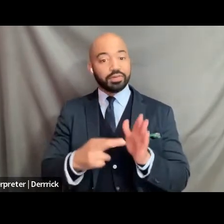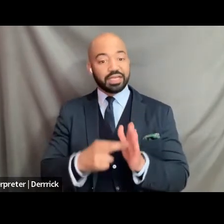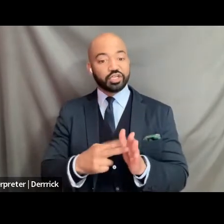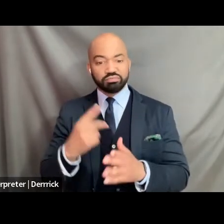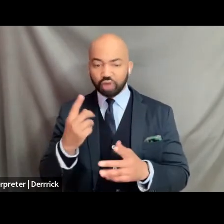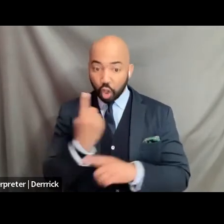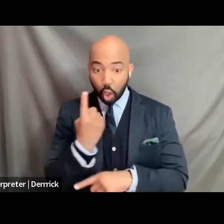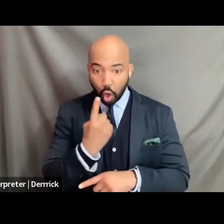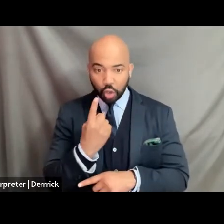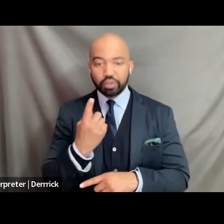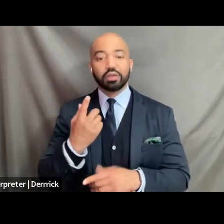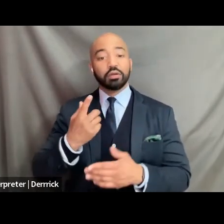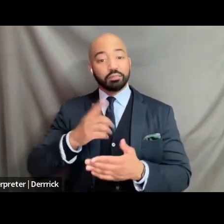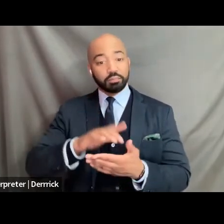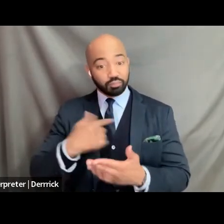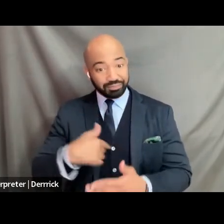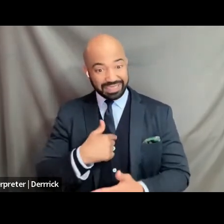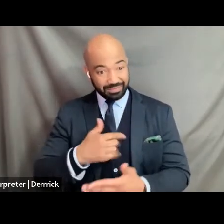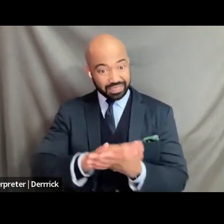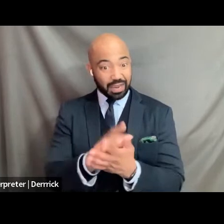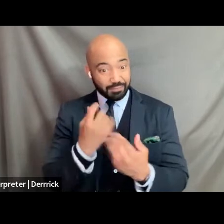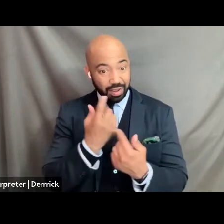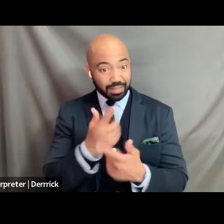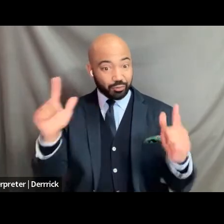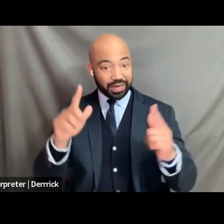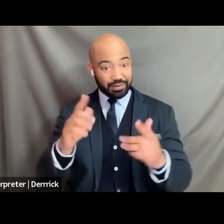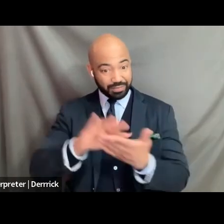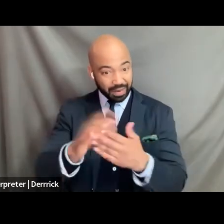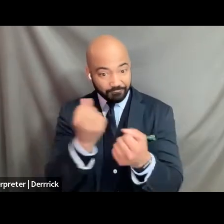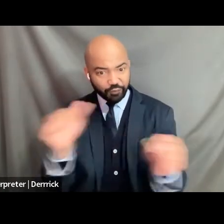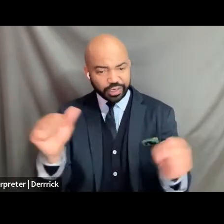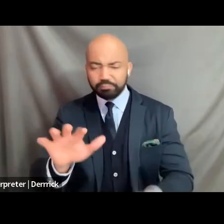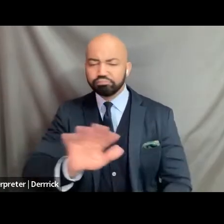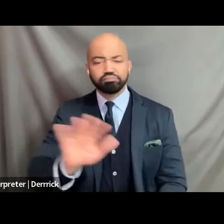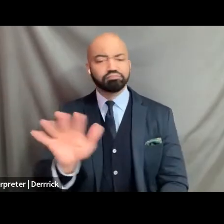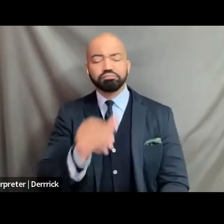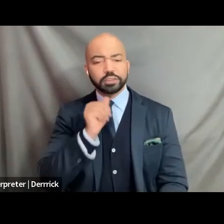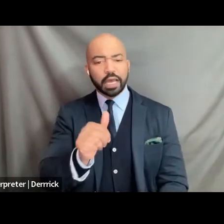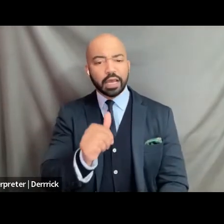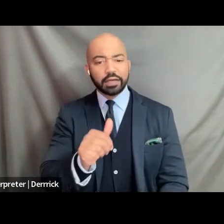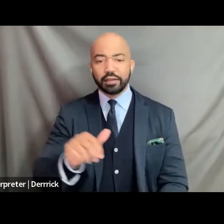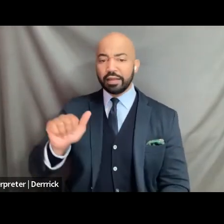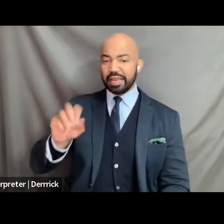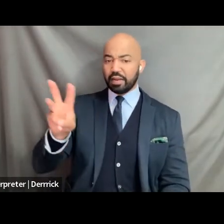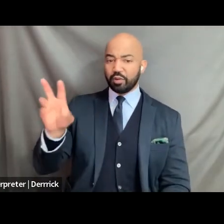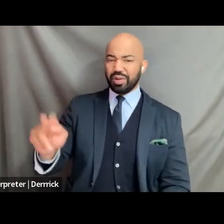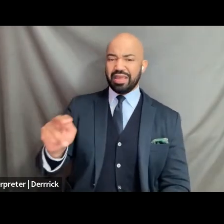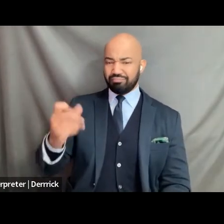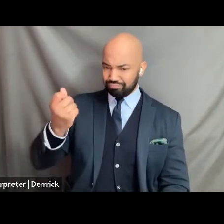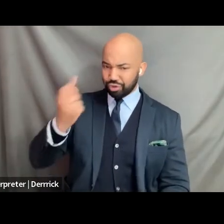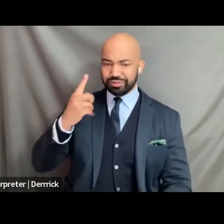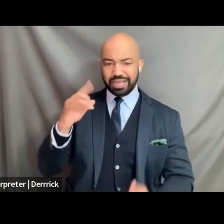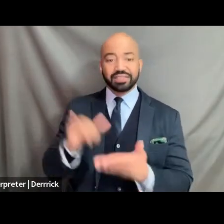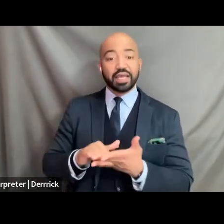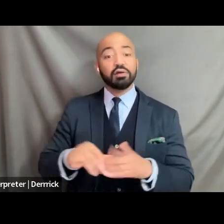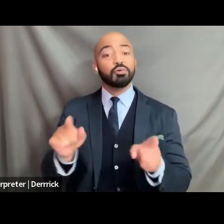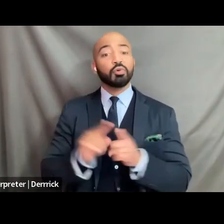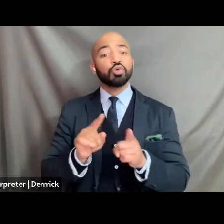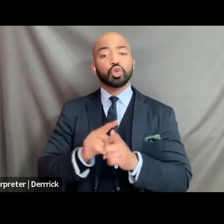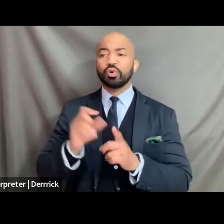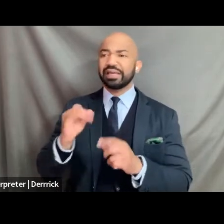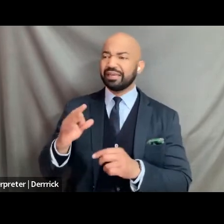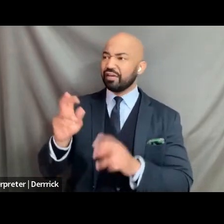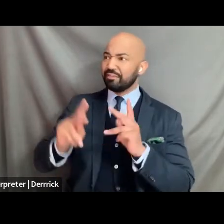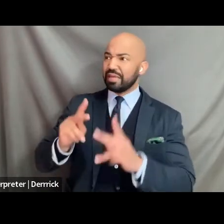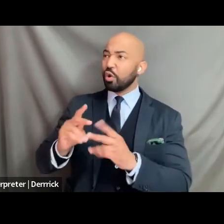liberation or freedom merely having faces that share experiences of marginalized communities is not going to